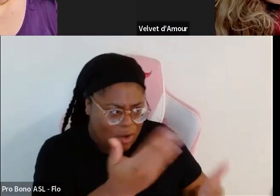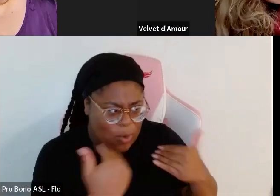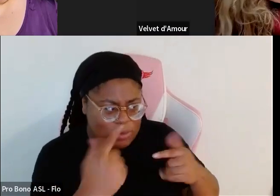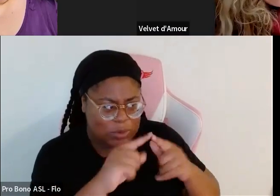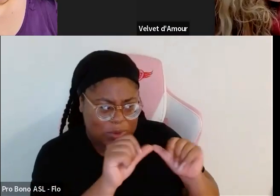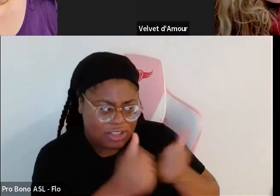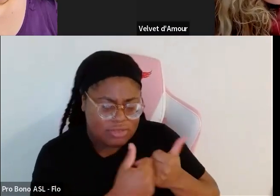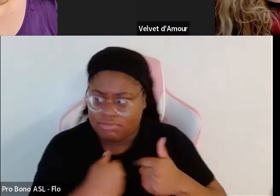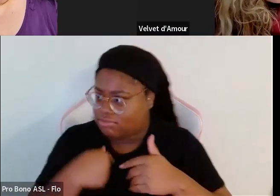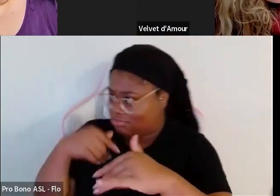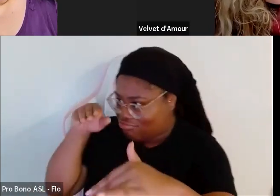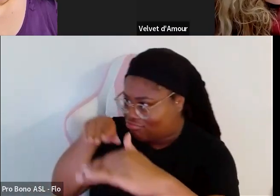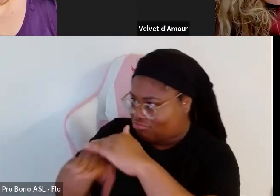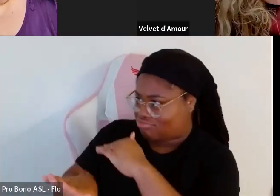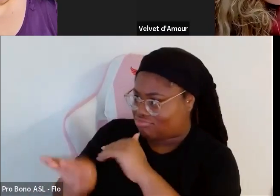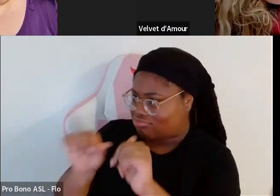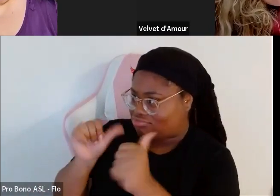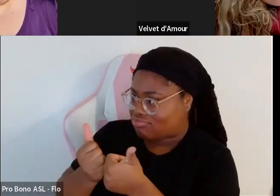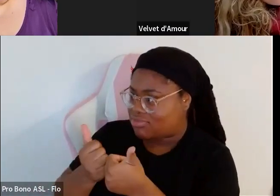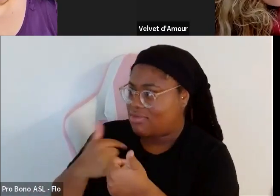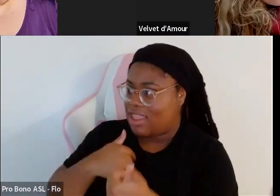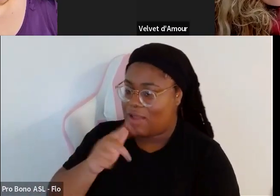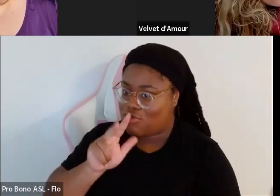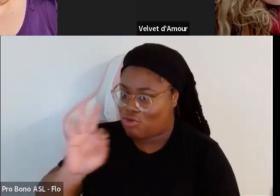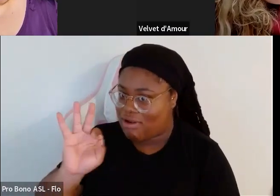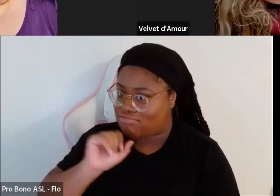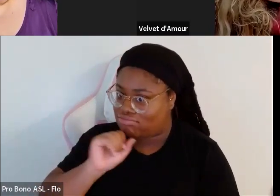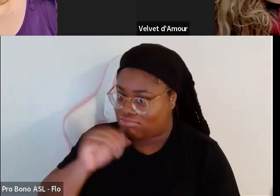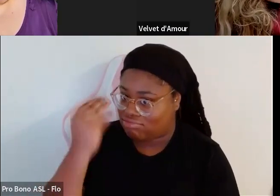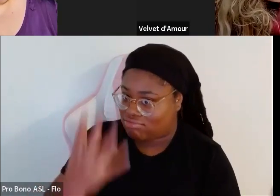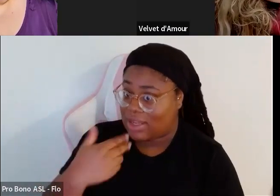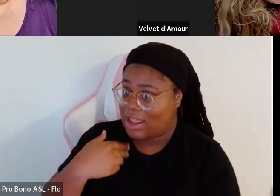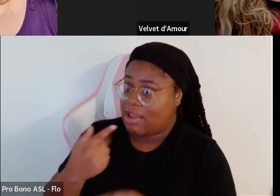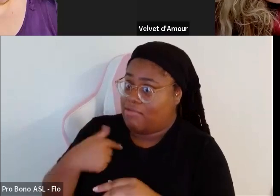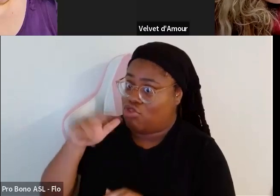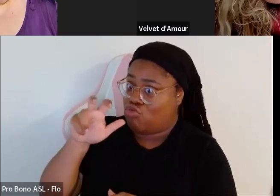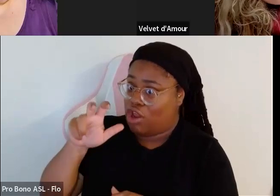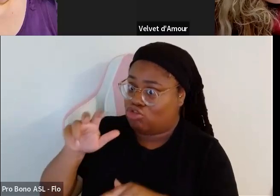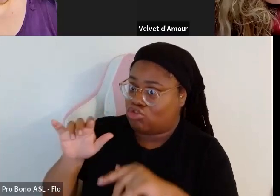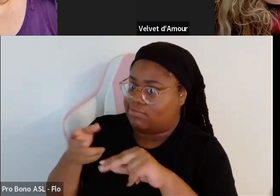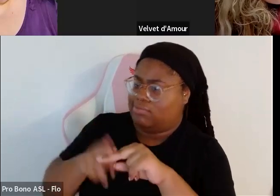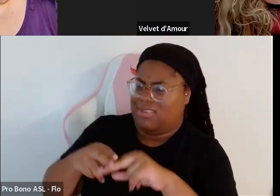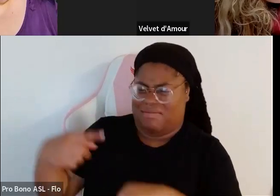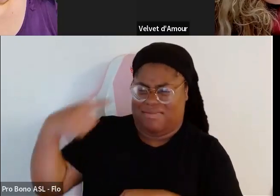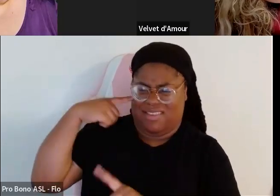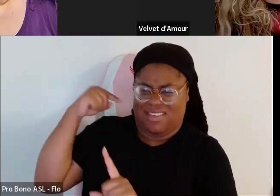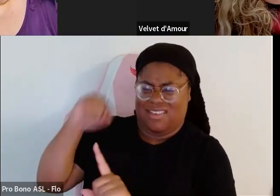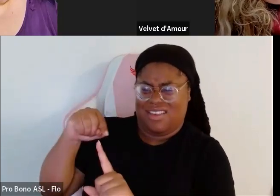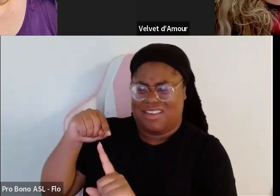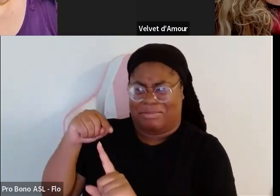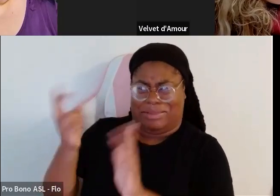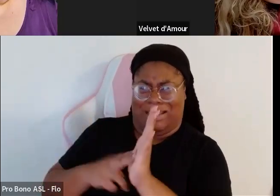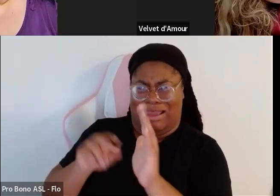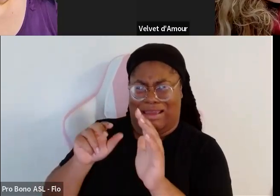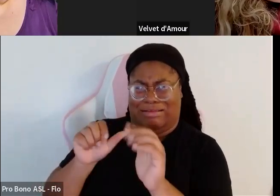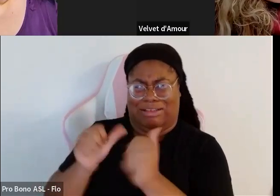agency and then I went into the agency and I'm 39 years old and I'm 300 pounds and the last thing I'm expecting in life is to get signed as a model